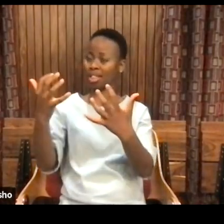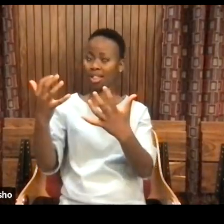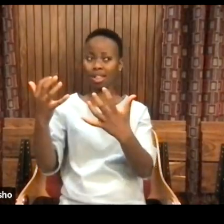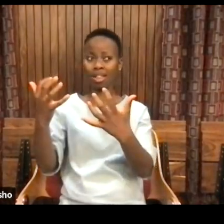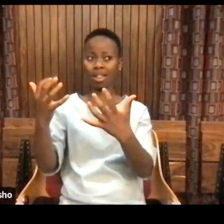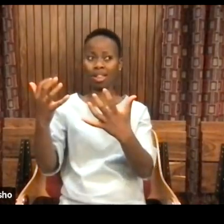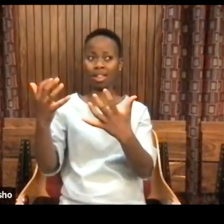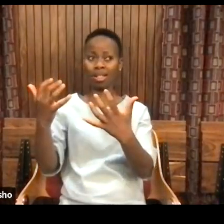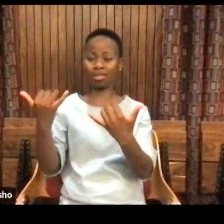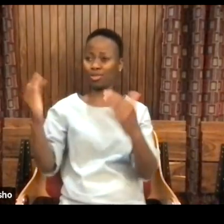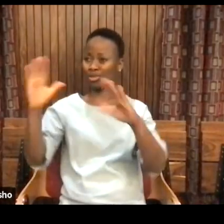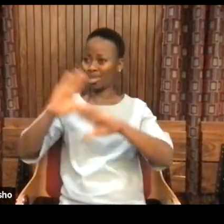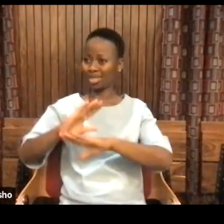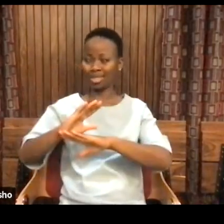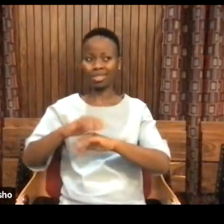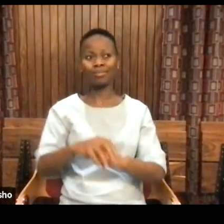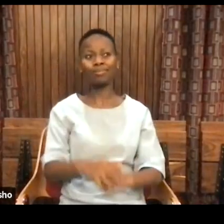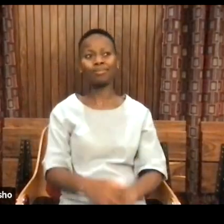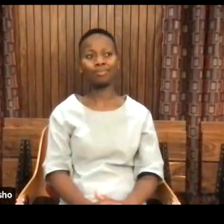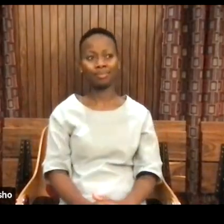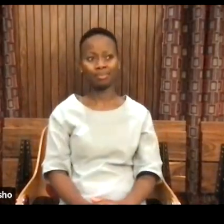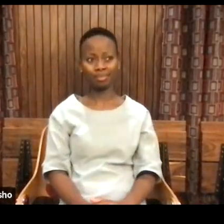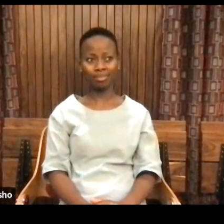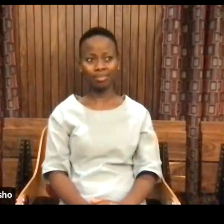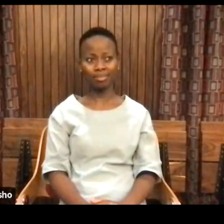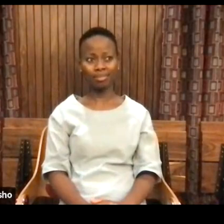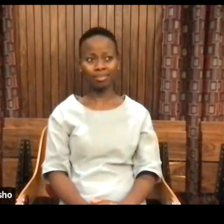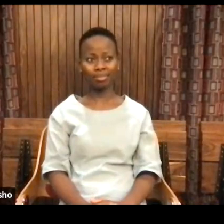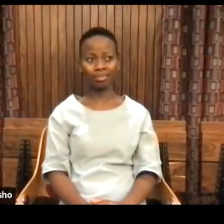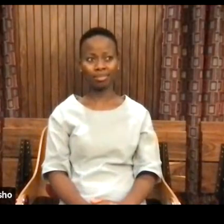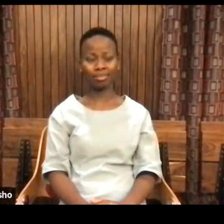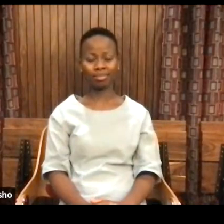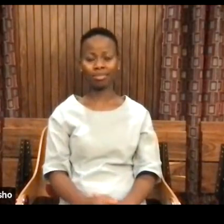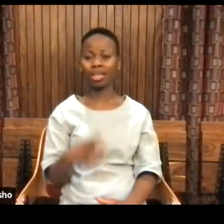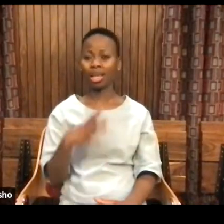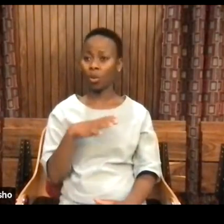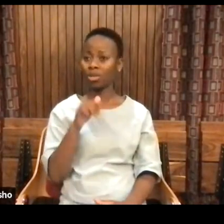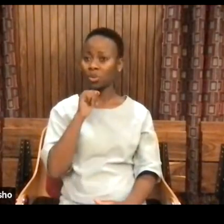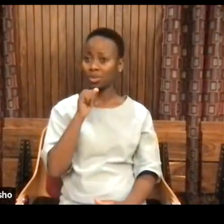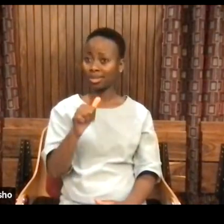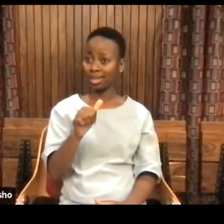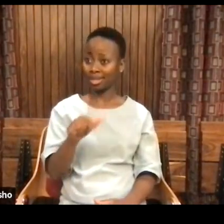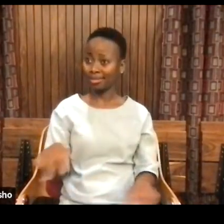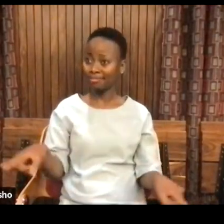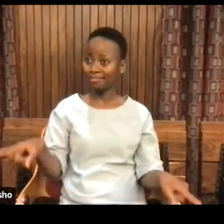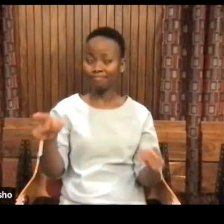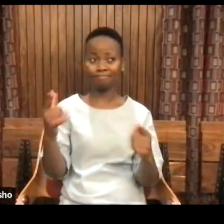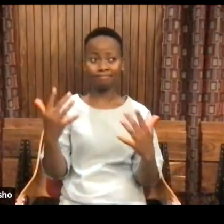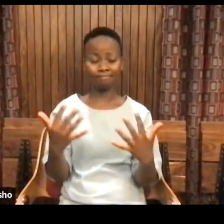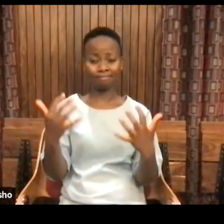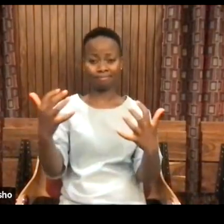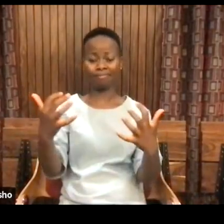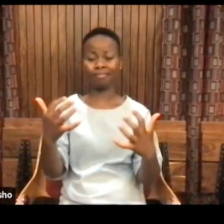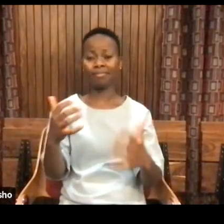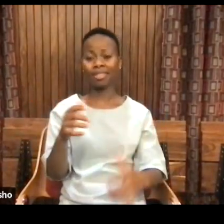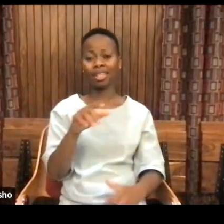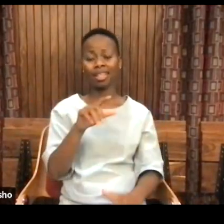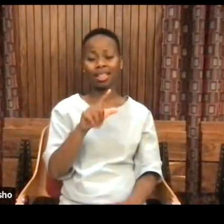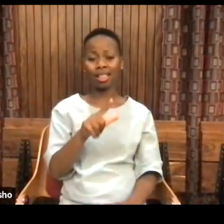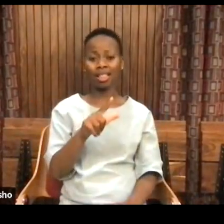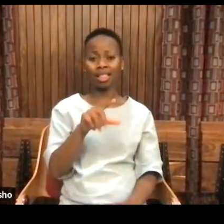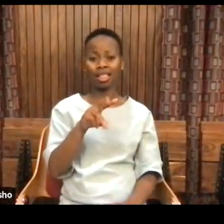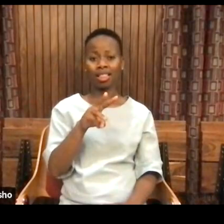And I want to say to everybody that, you know, Lewis